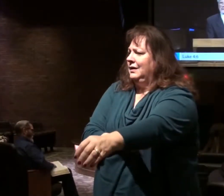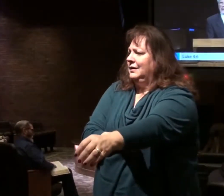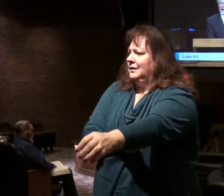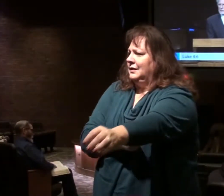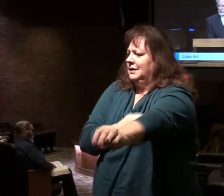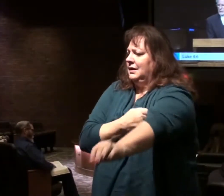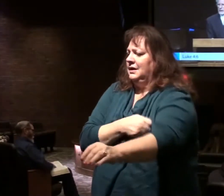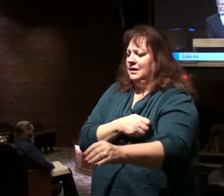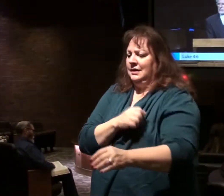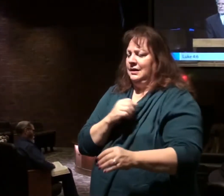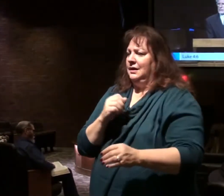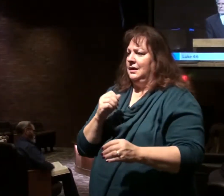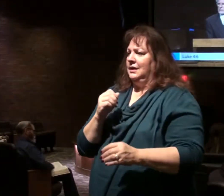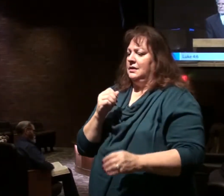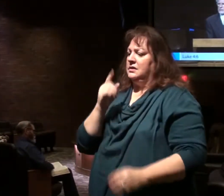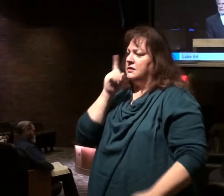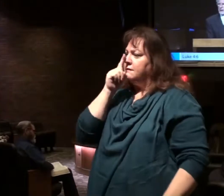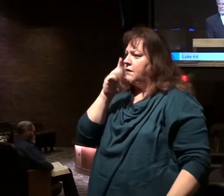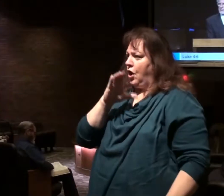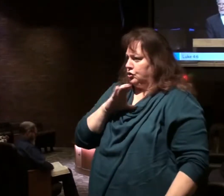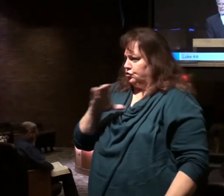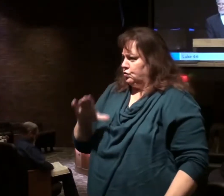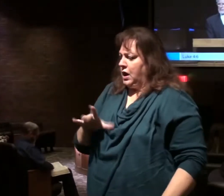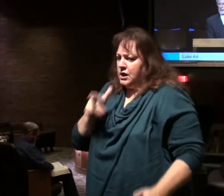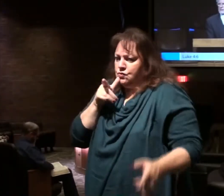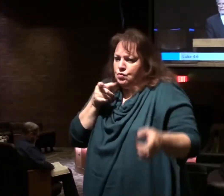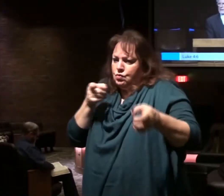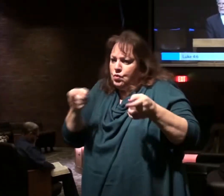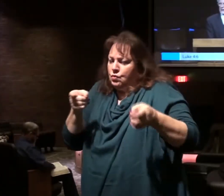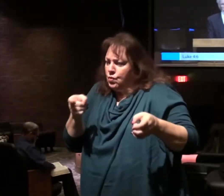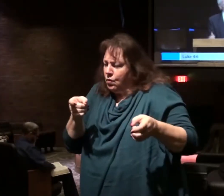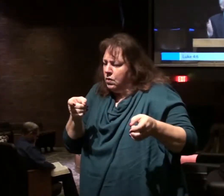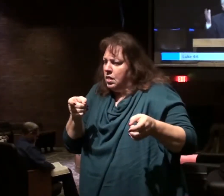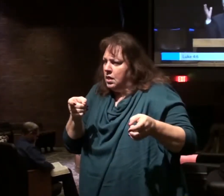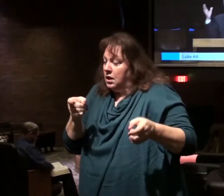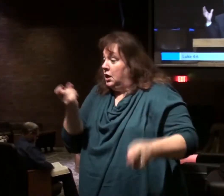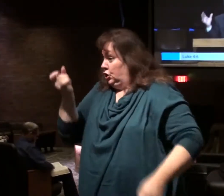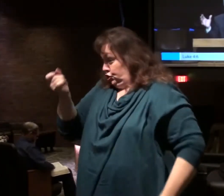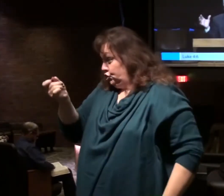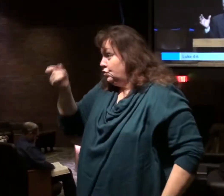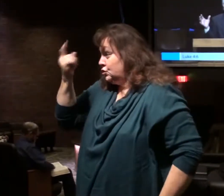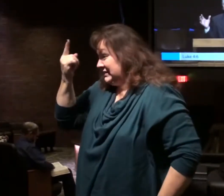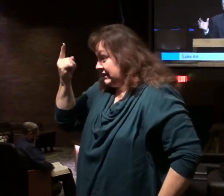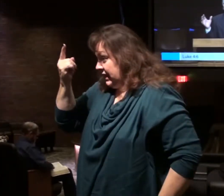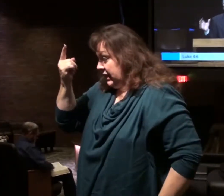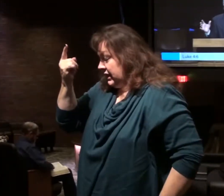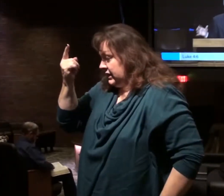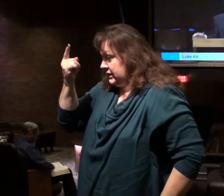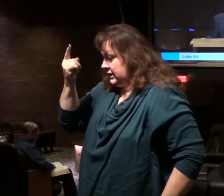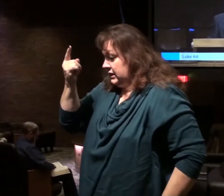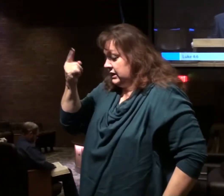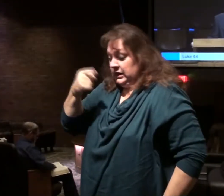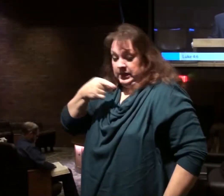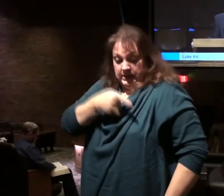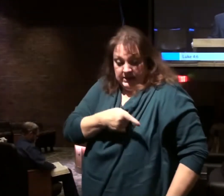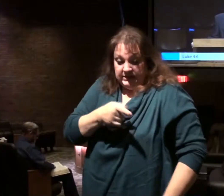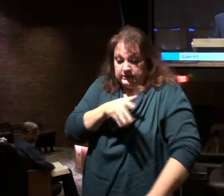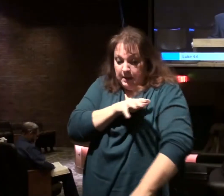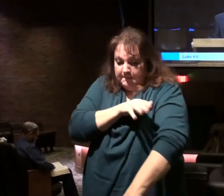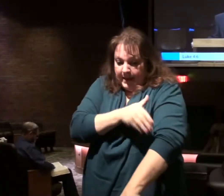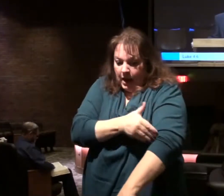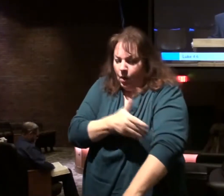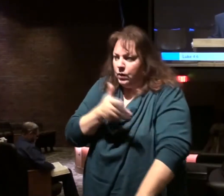the Antichrist who will be dominating this last name, you realize something of the sovereign power of the devil.